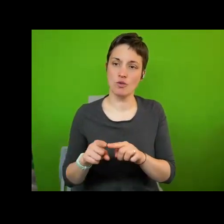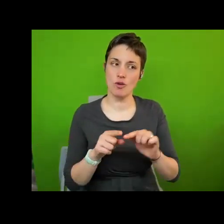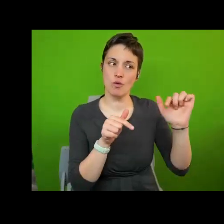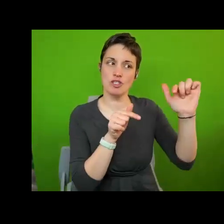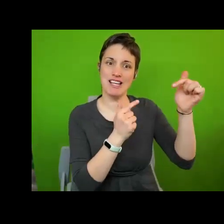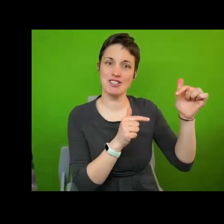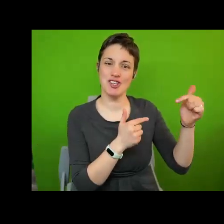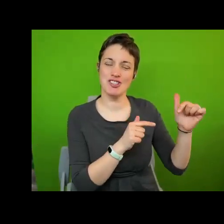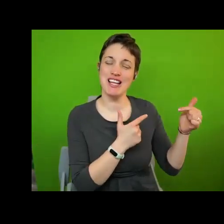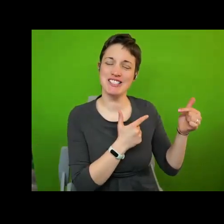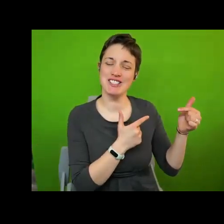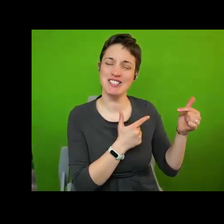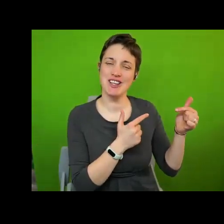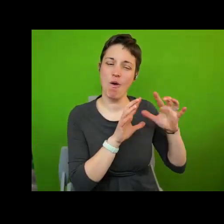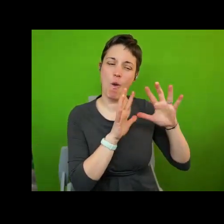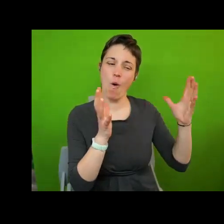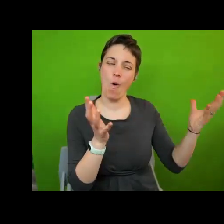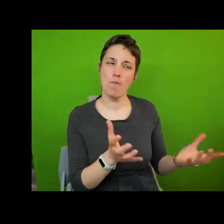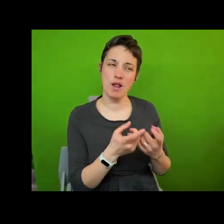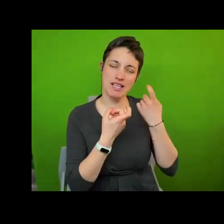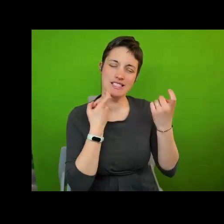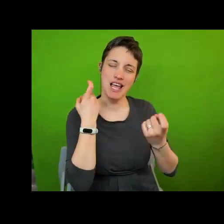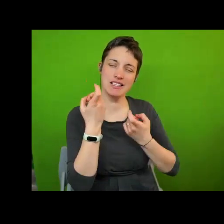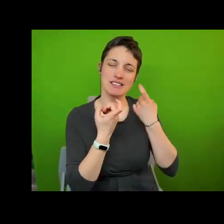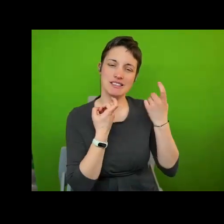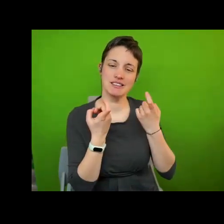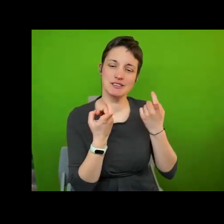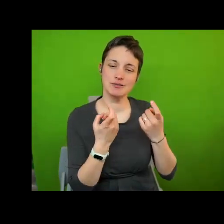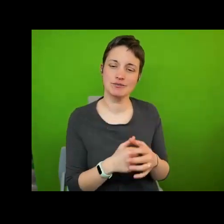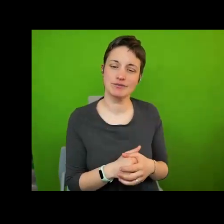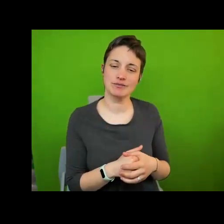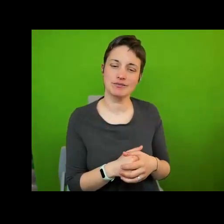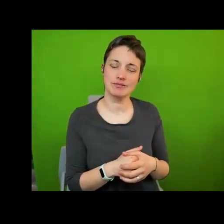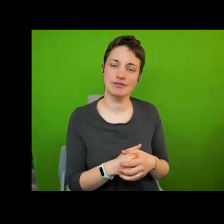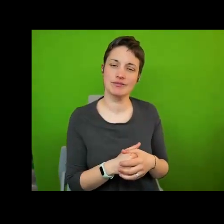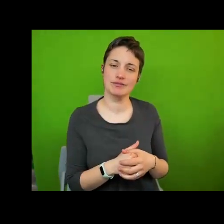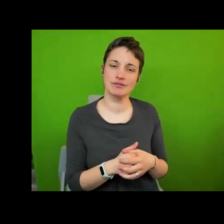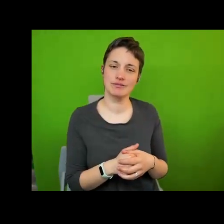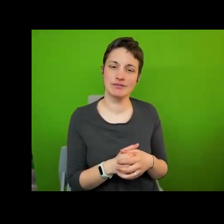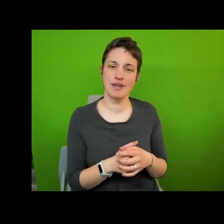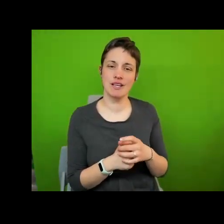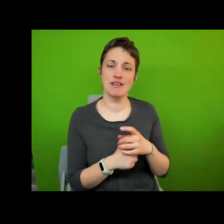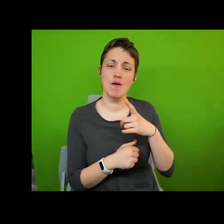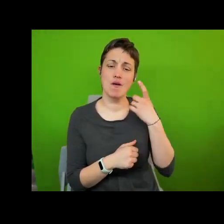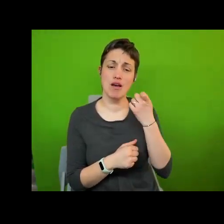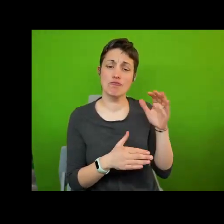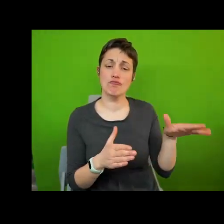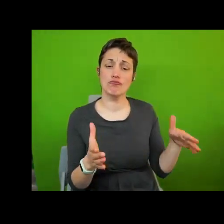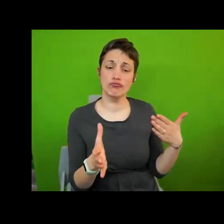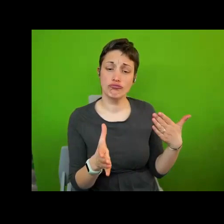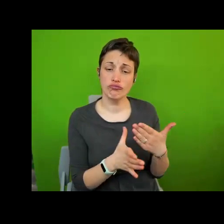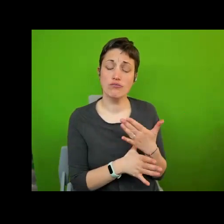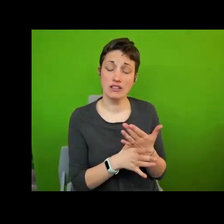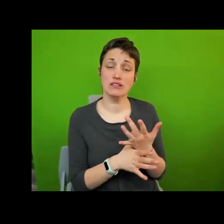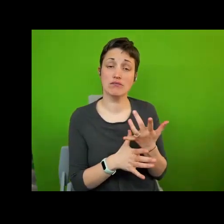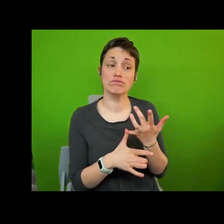for global concerns i think they're innovative for their pragmatic creativity in which they deal